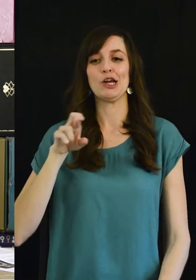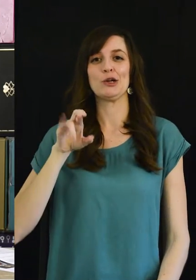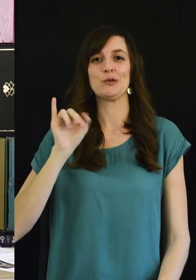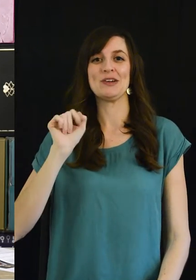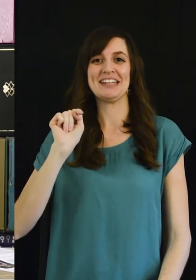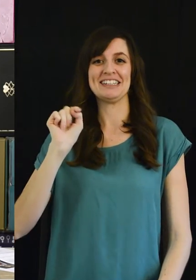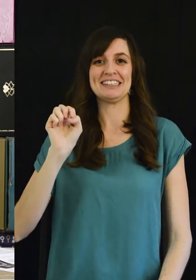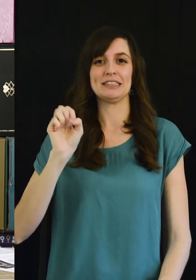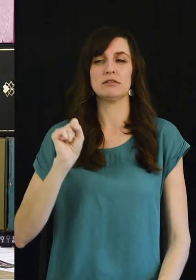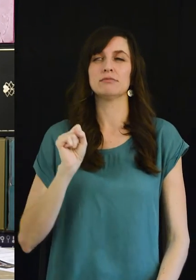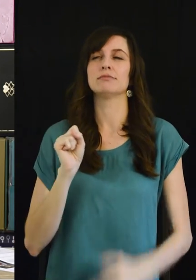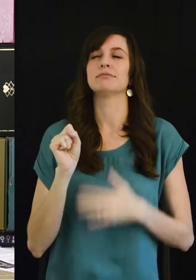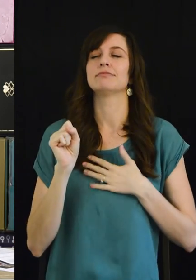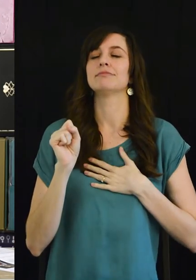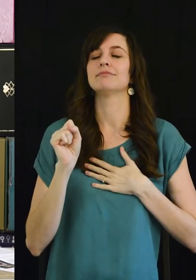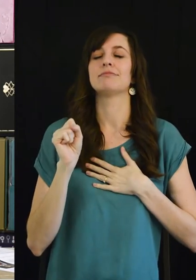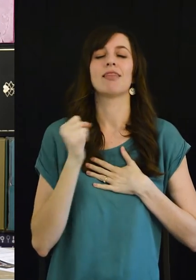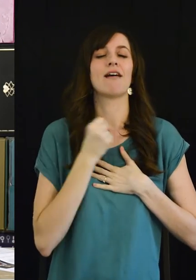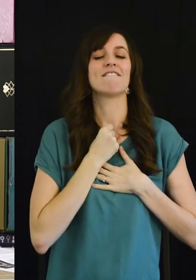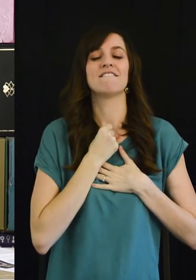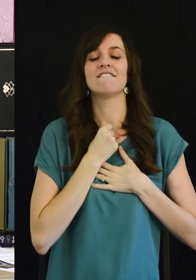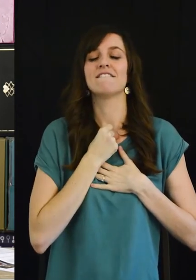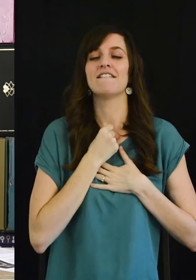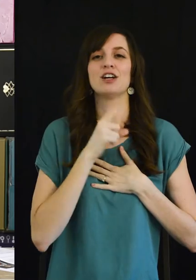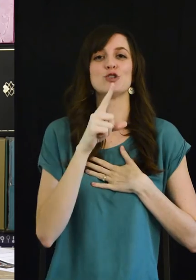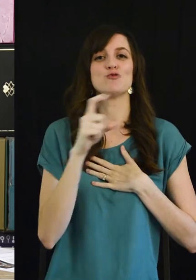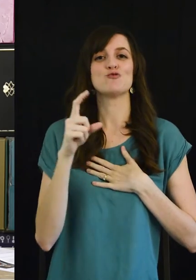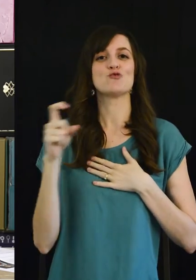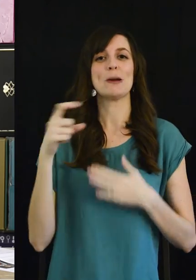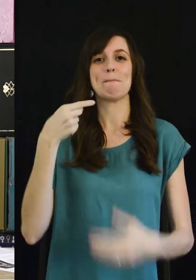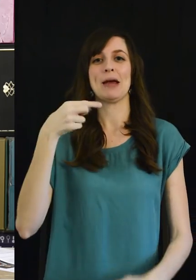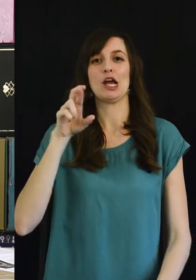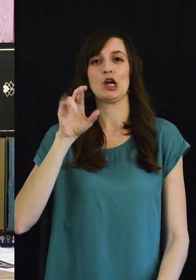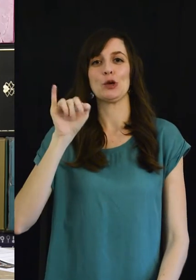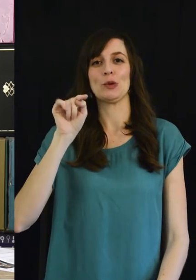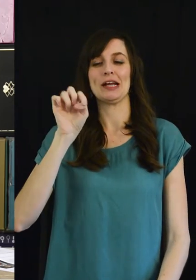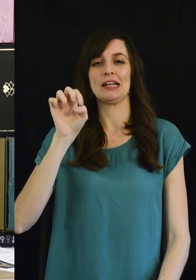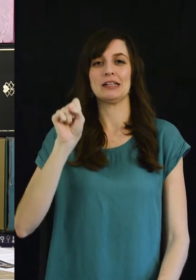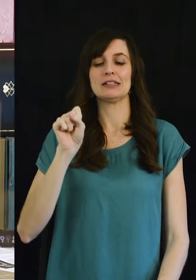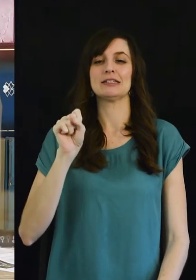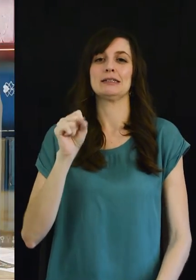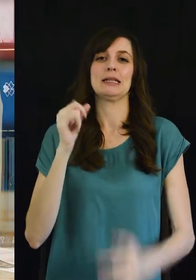grits mmm shrimp and grits is one of my favorite things to eat there we go